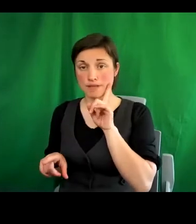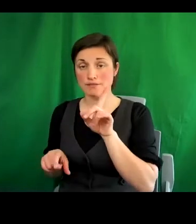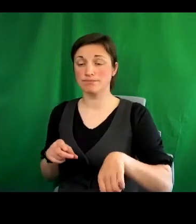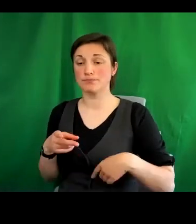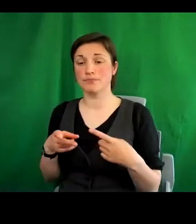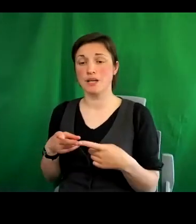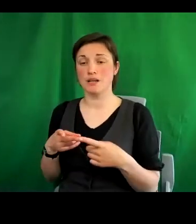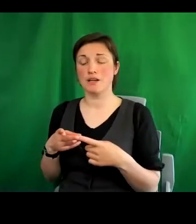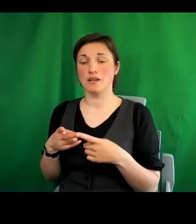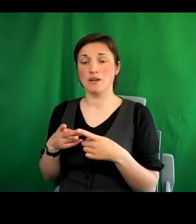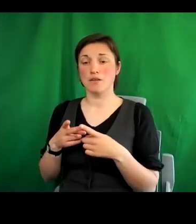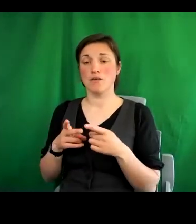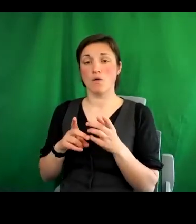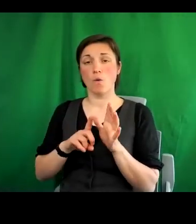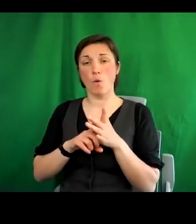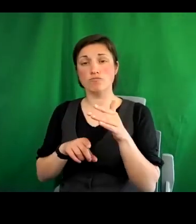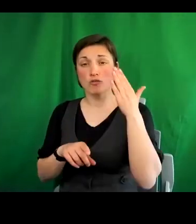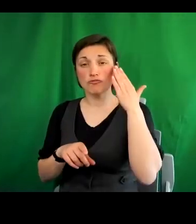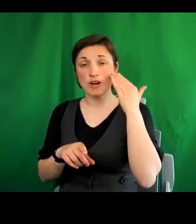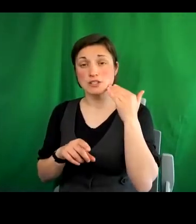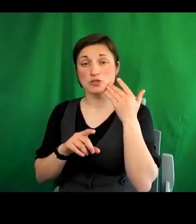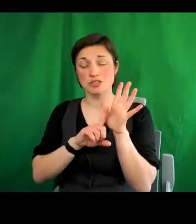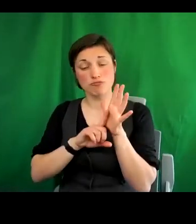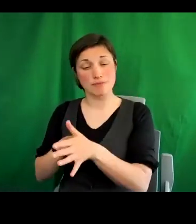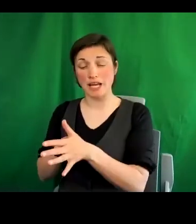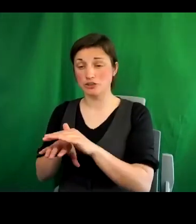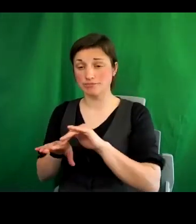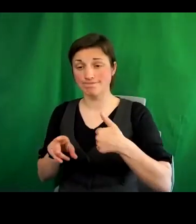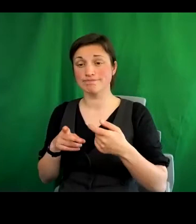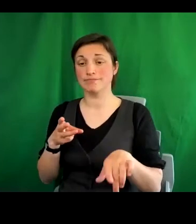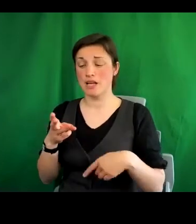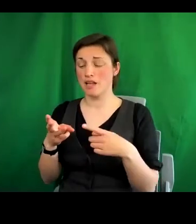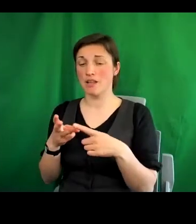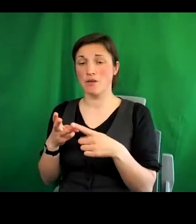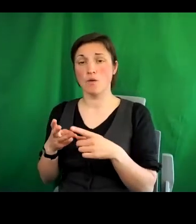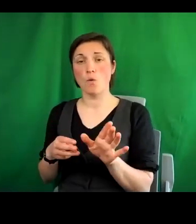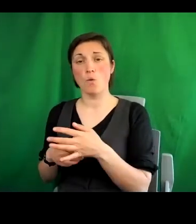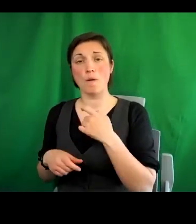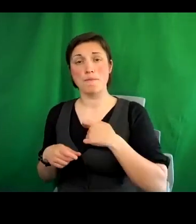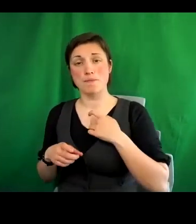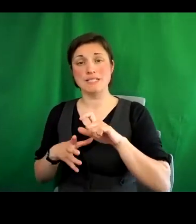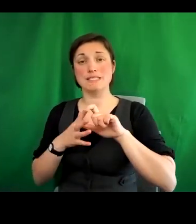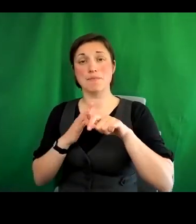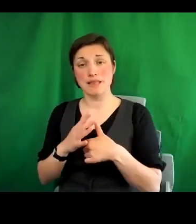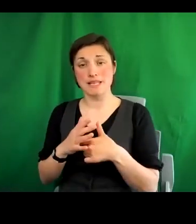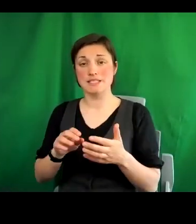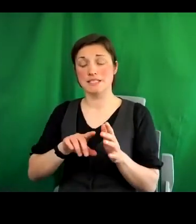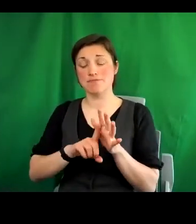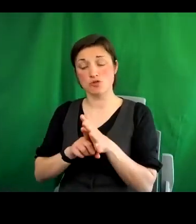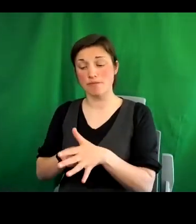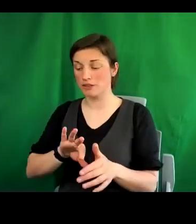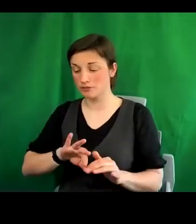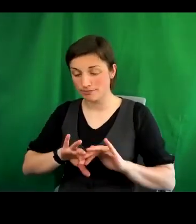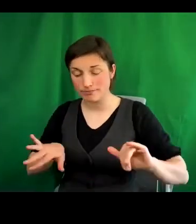for the Elimination of All Forms of Racial Discrimination, and the Convention on the Rights of Persons with Disabilities. Also in